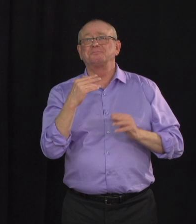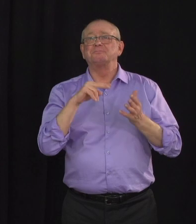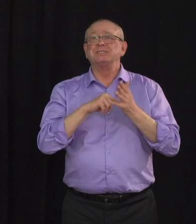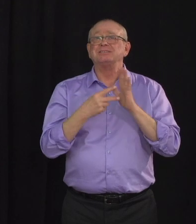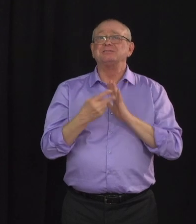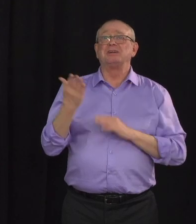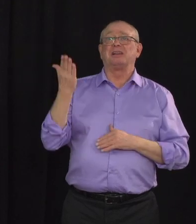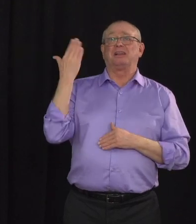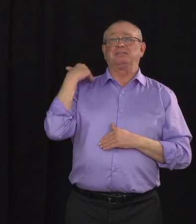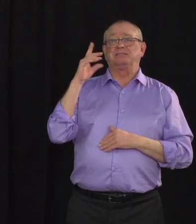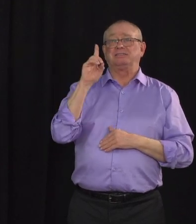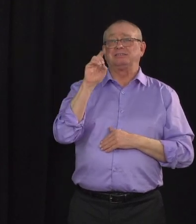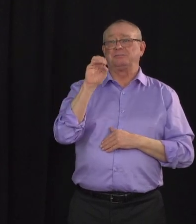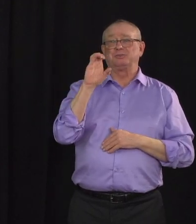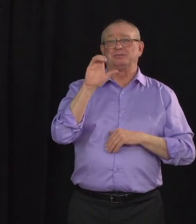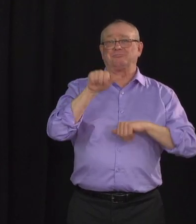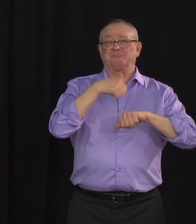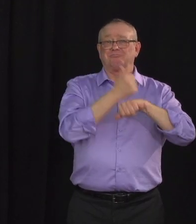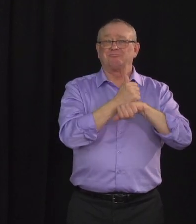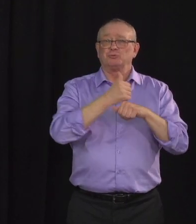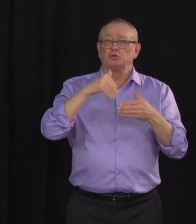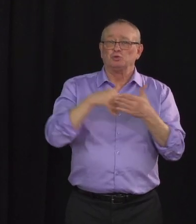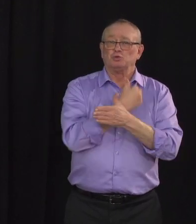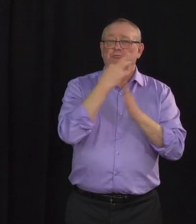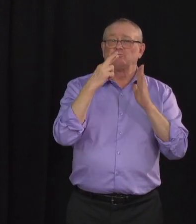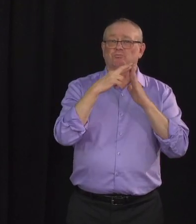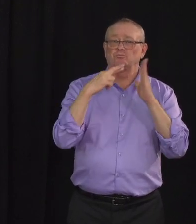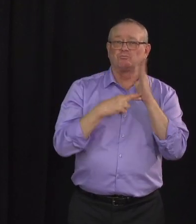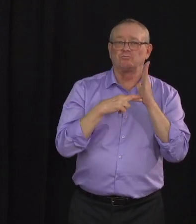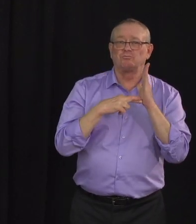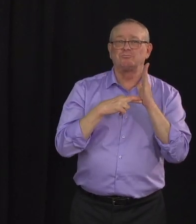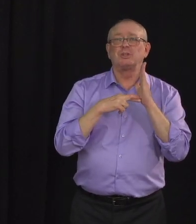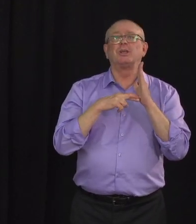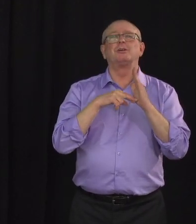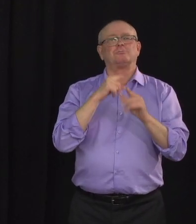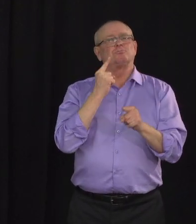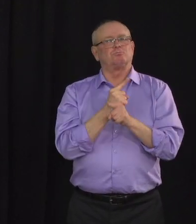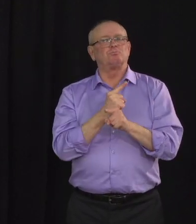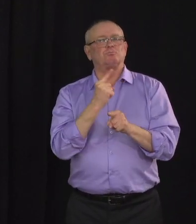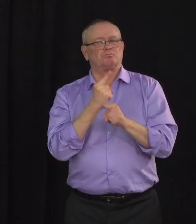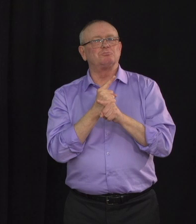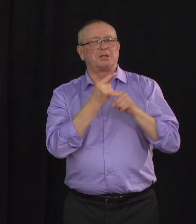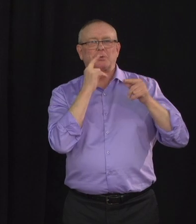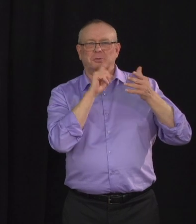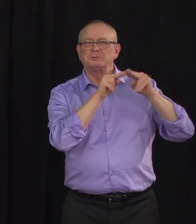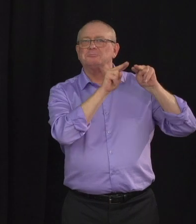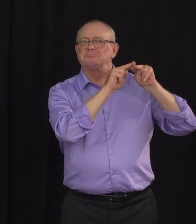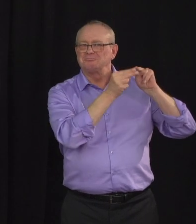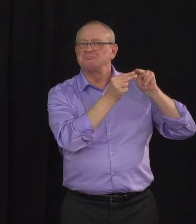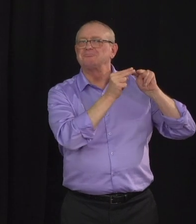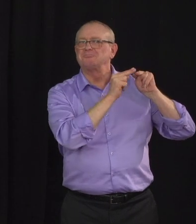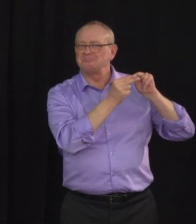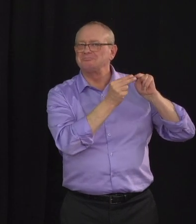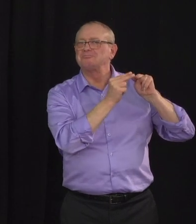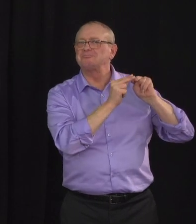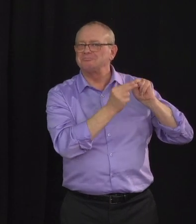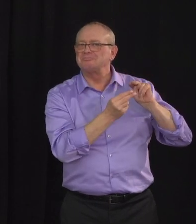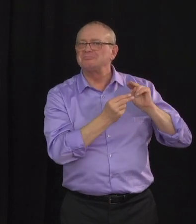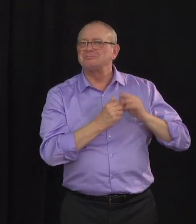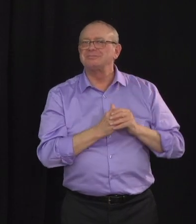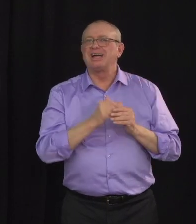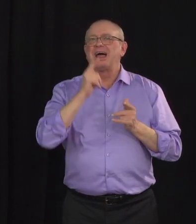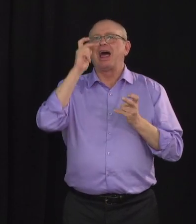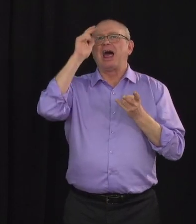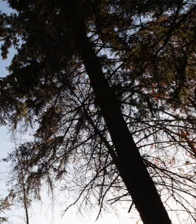extremely challenging, are helping to prevent more people from being exposed and getting sick with this virus.